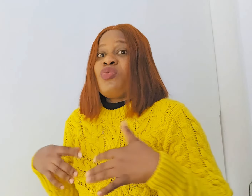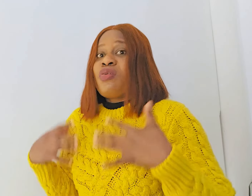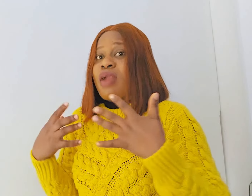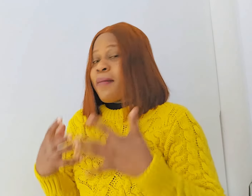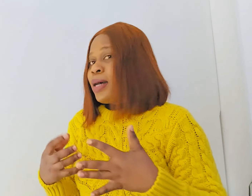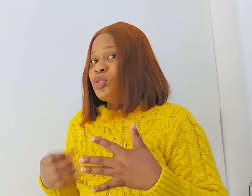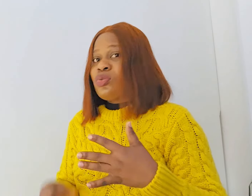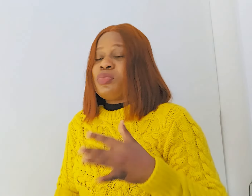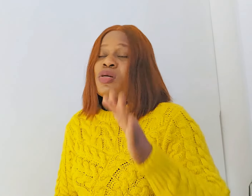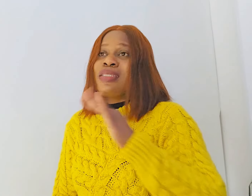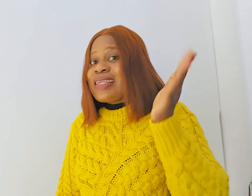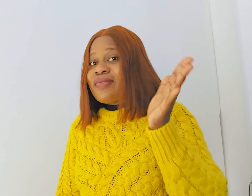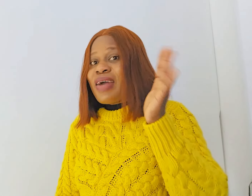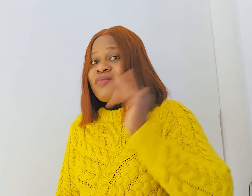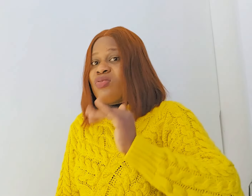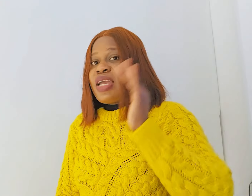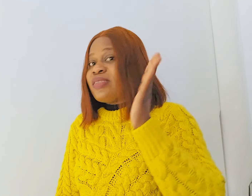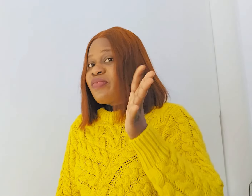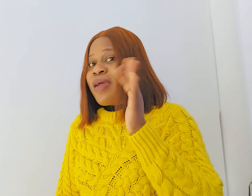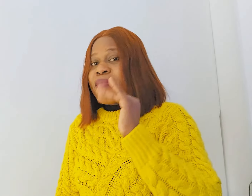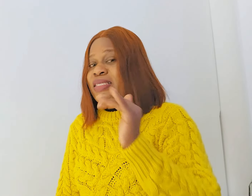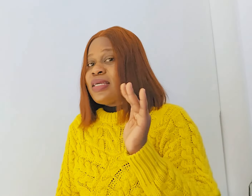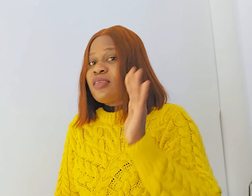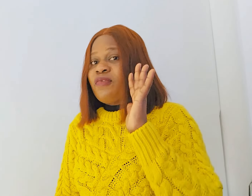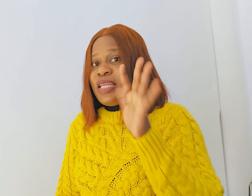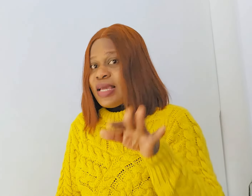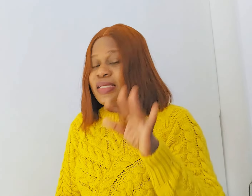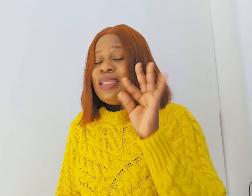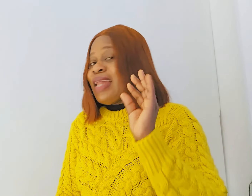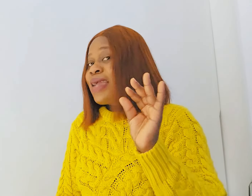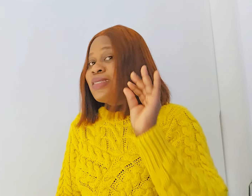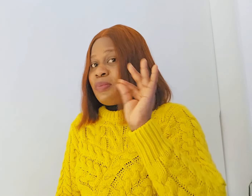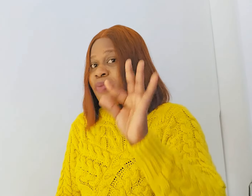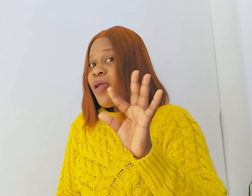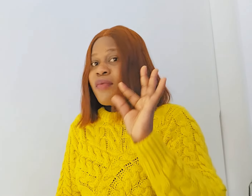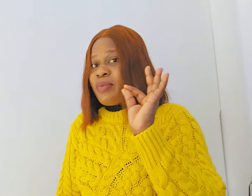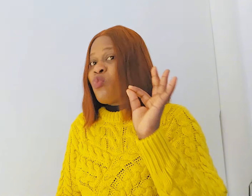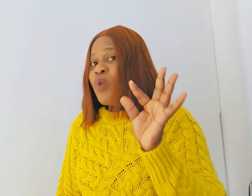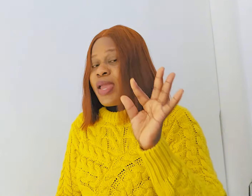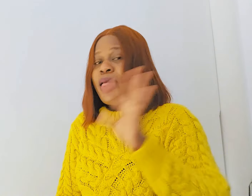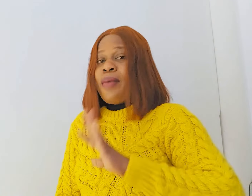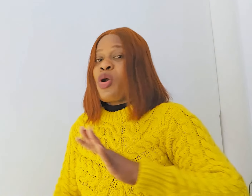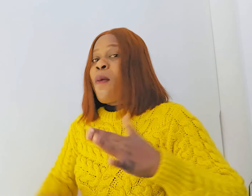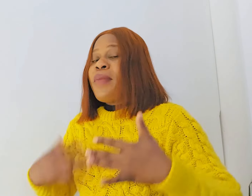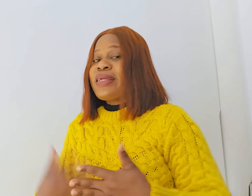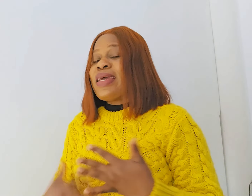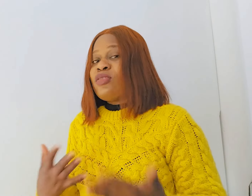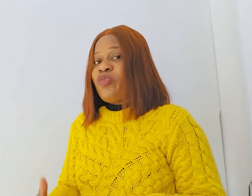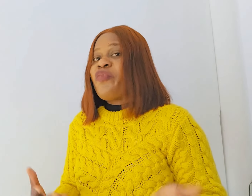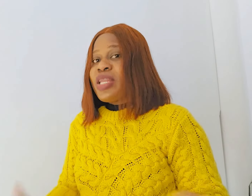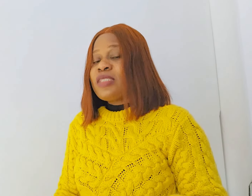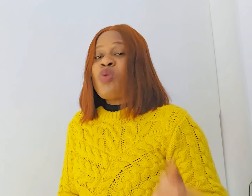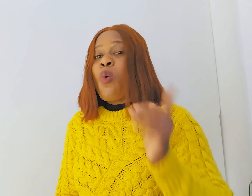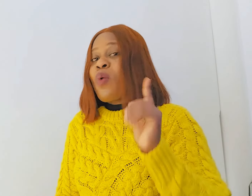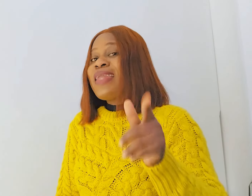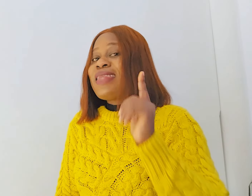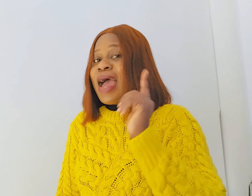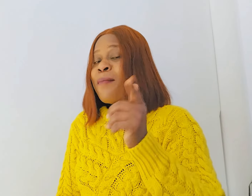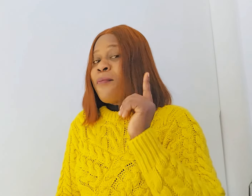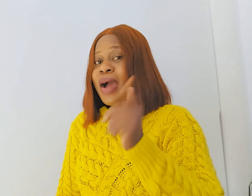grab her too because 35 to 85 percent of ladies like this pairing way can make them to feel it more when their man